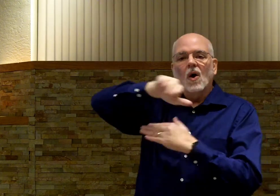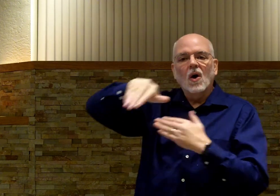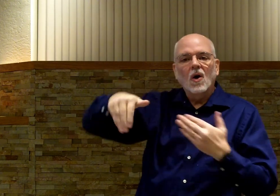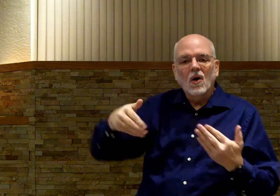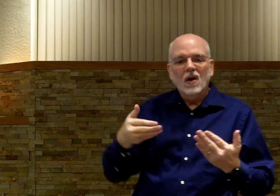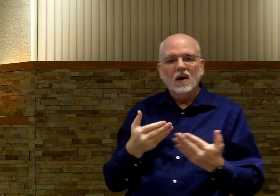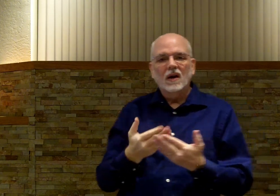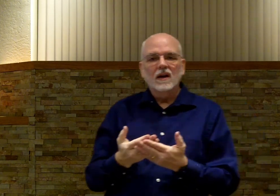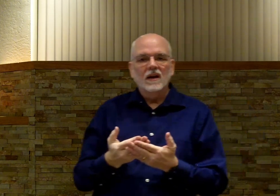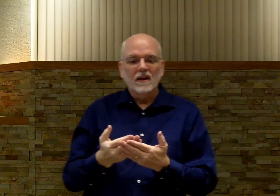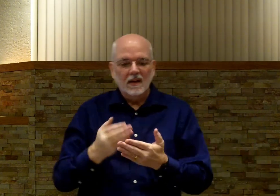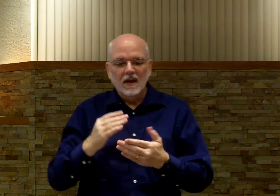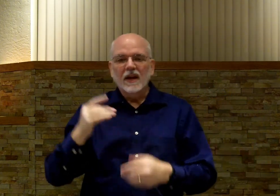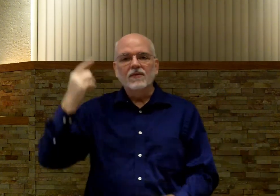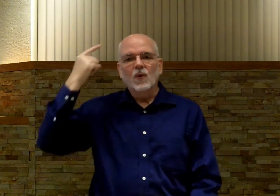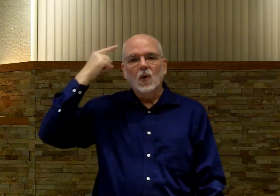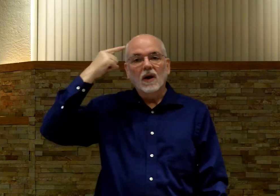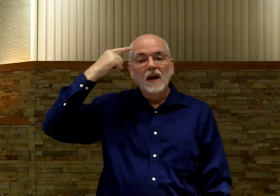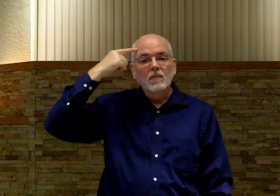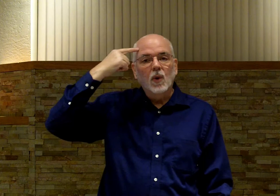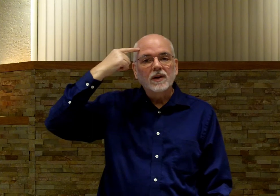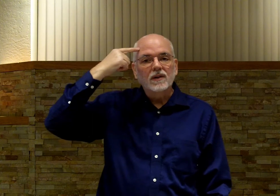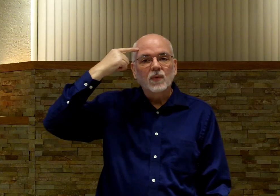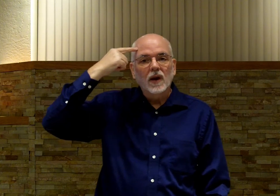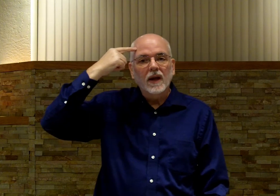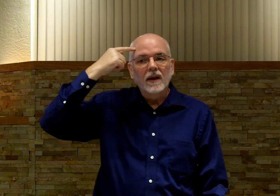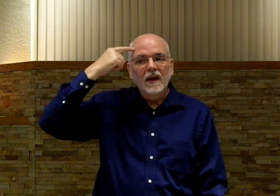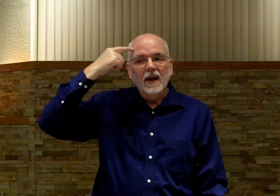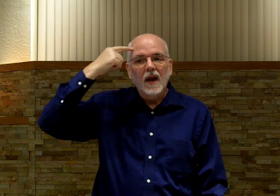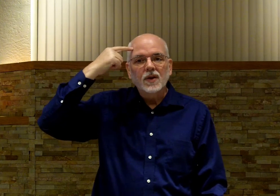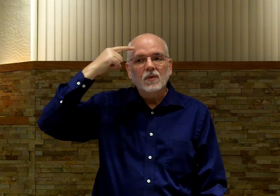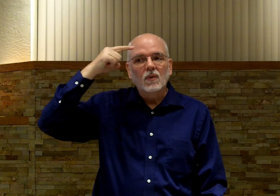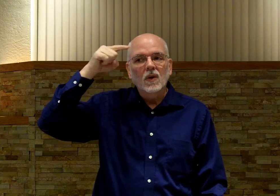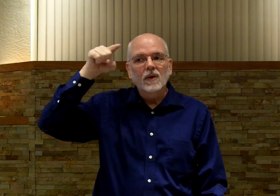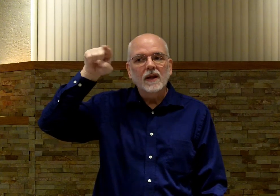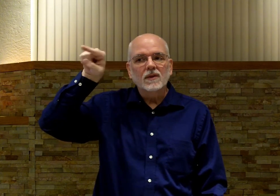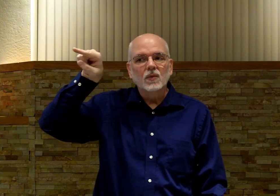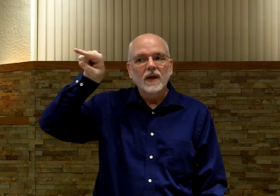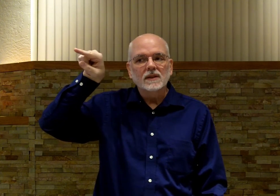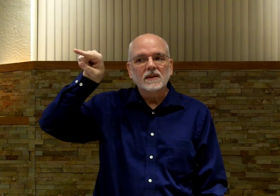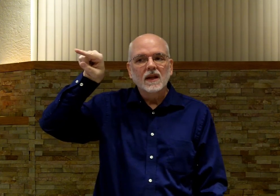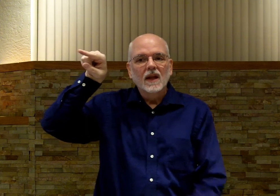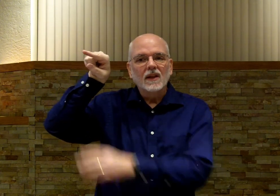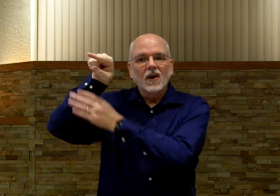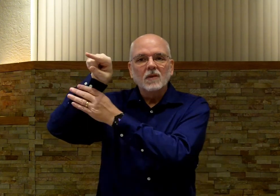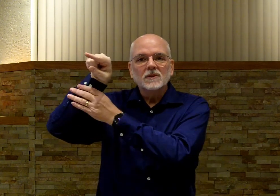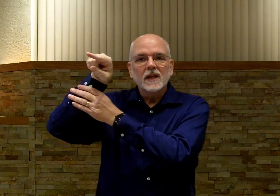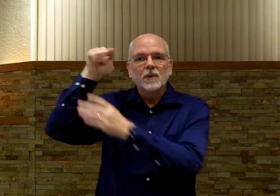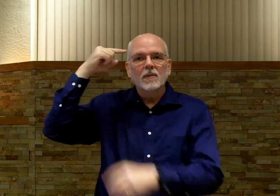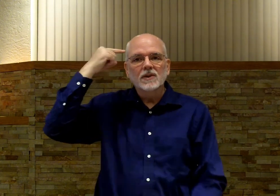all. Okay. For. Point to the forehead and just rotate the wrist. The arm stays pretty much